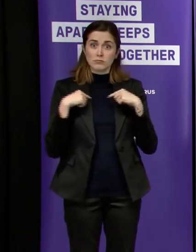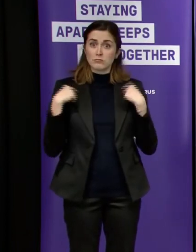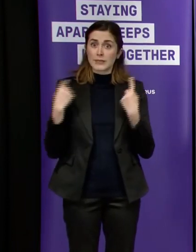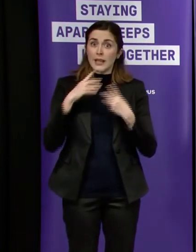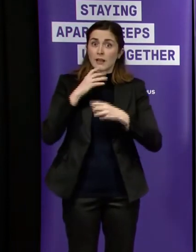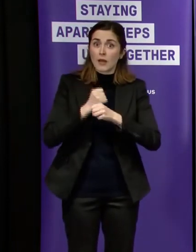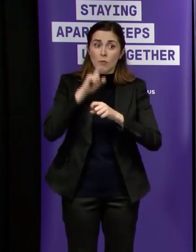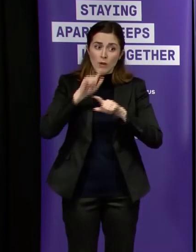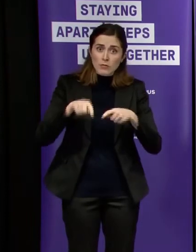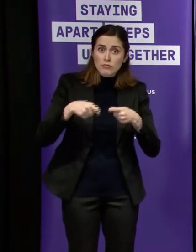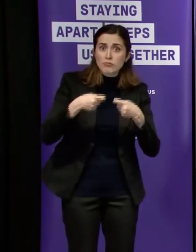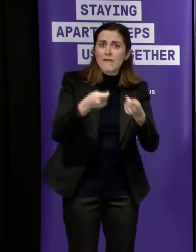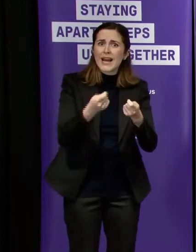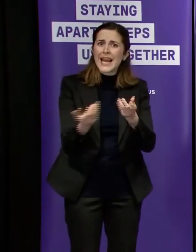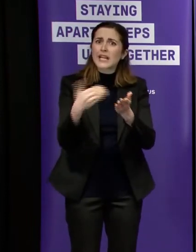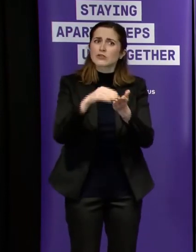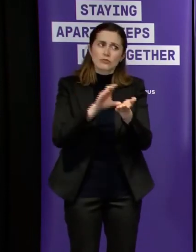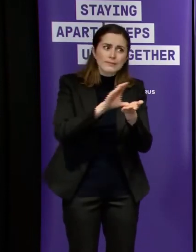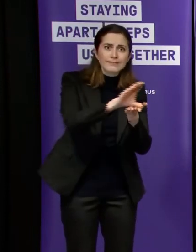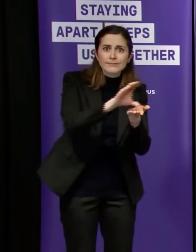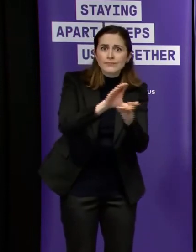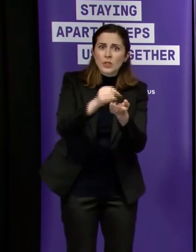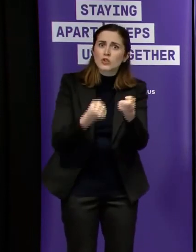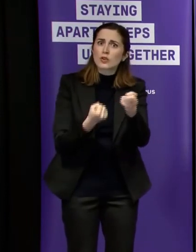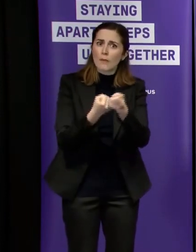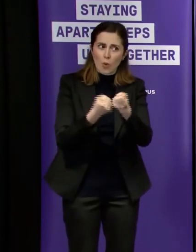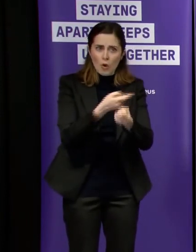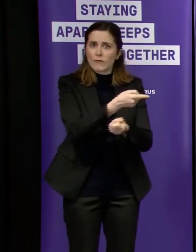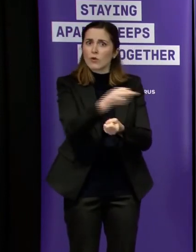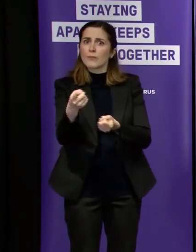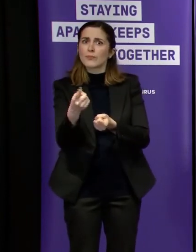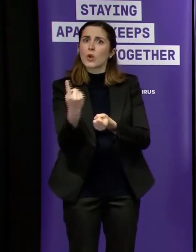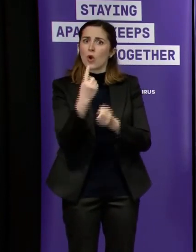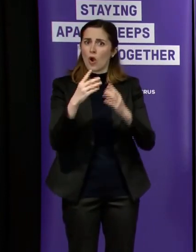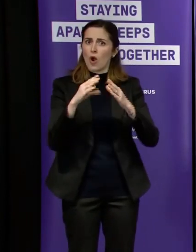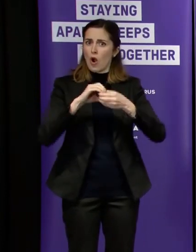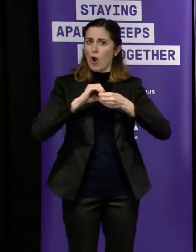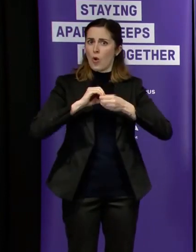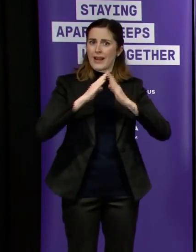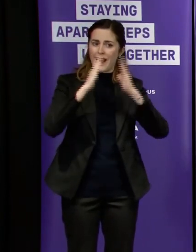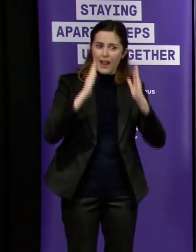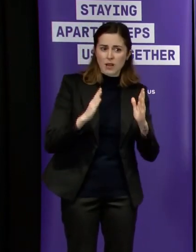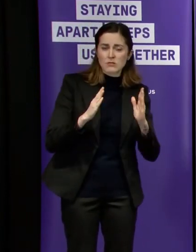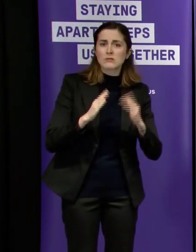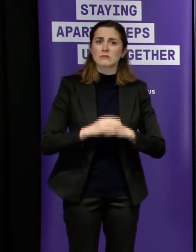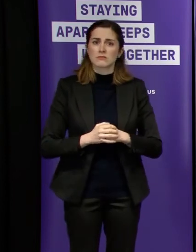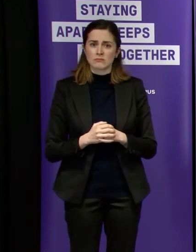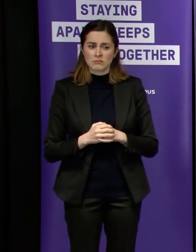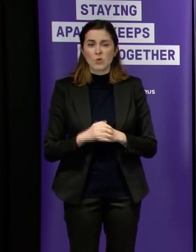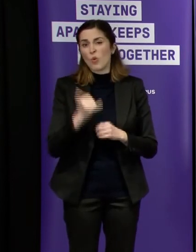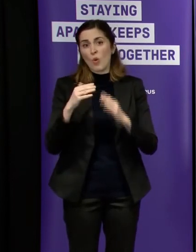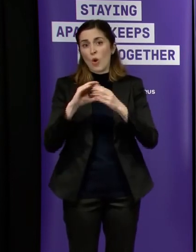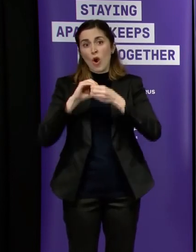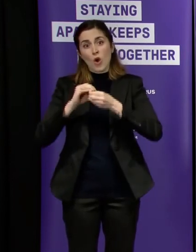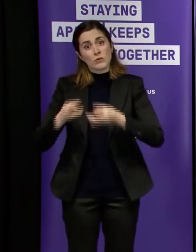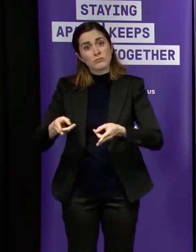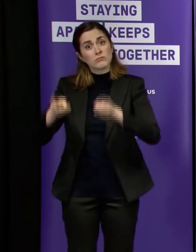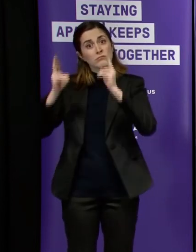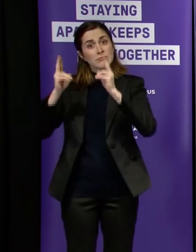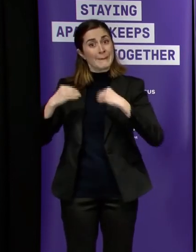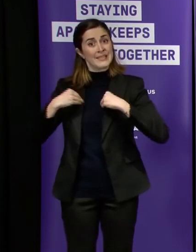relief for landlords that are essentially doing the right thing so in circumstances where